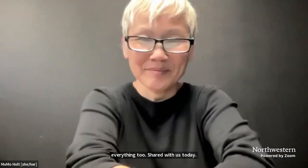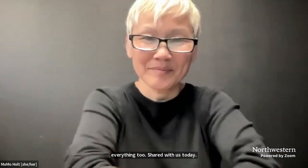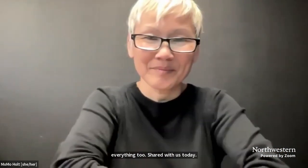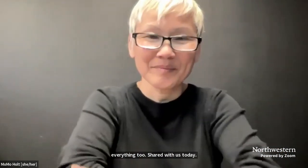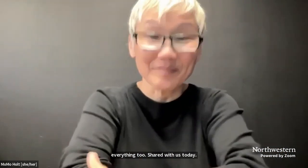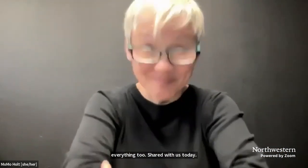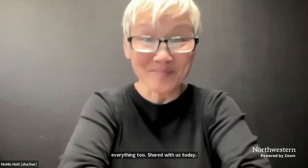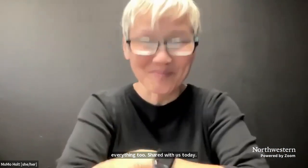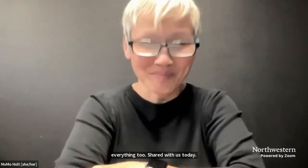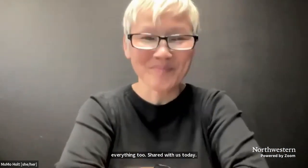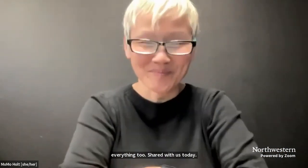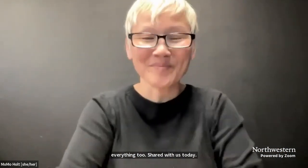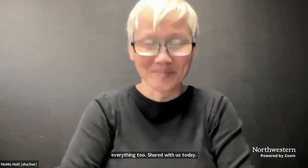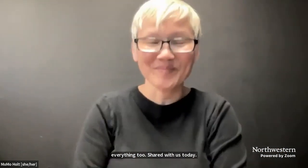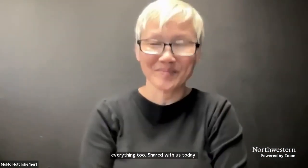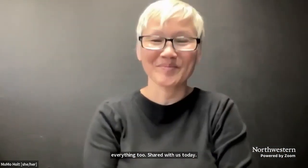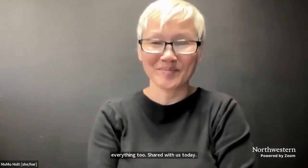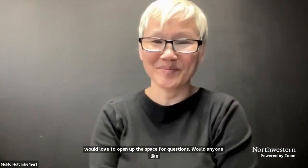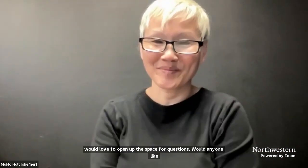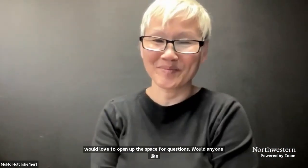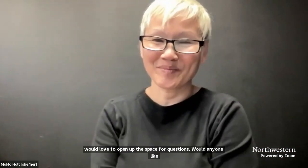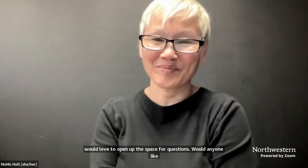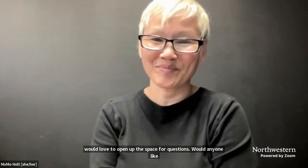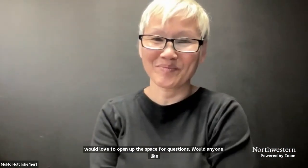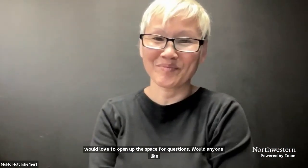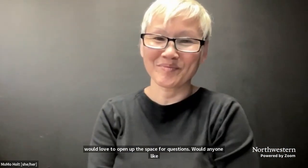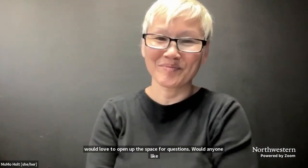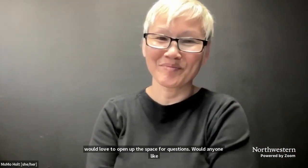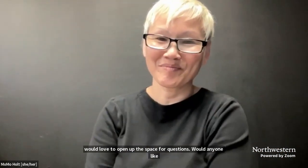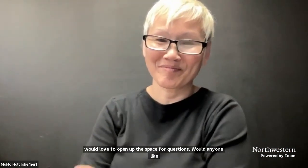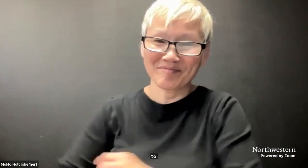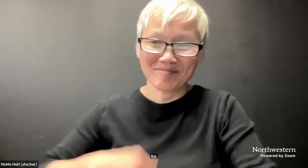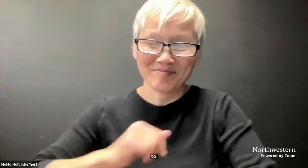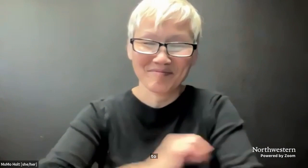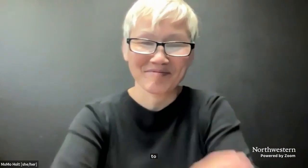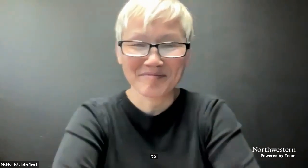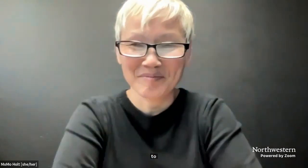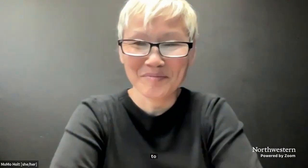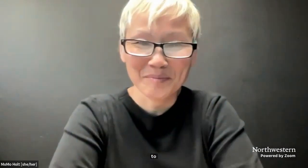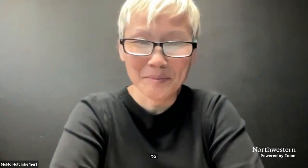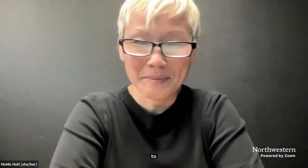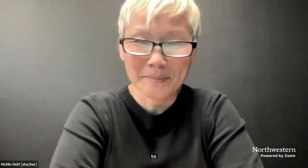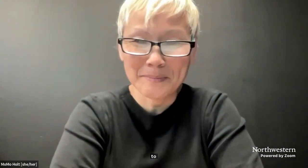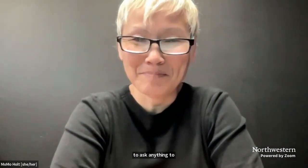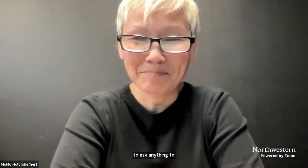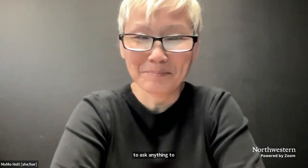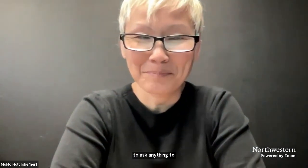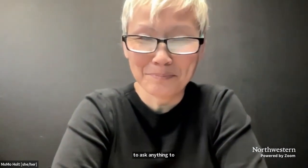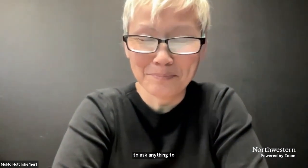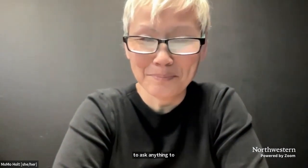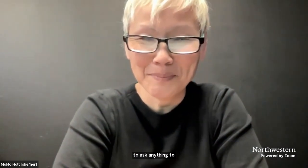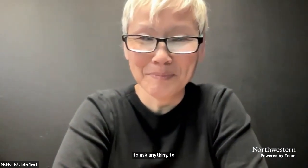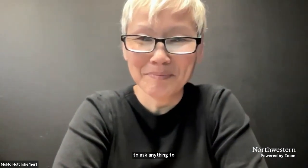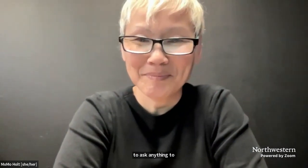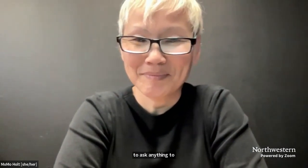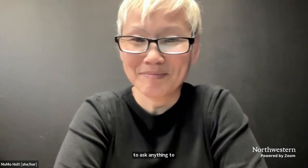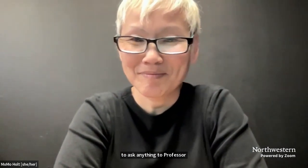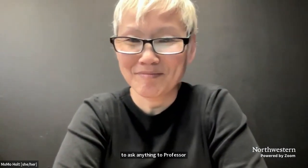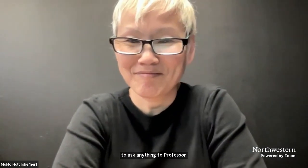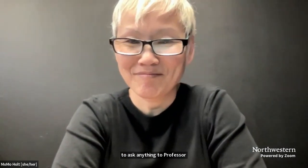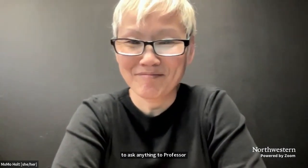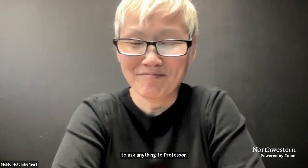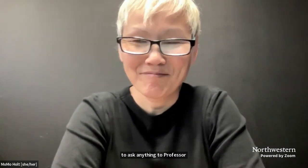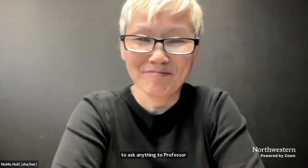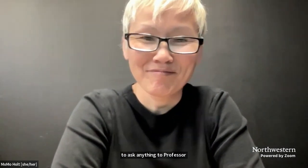questions. Would anyone like to ask anything to Professor Momo or share any thoughts that they had after this presentation?